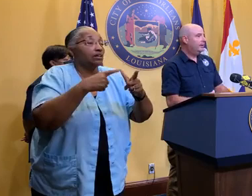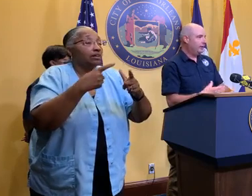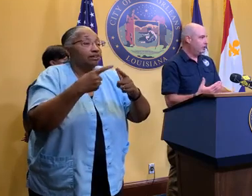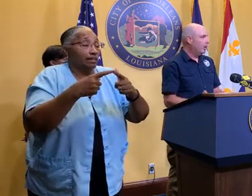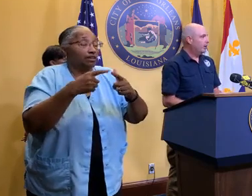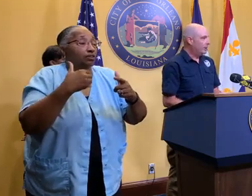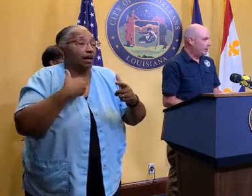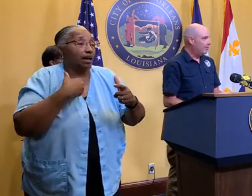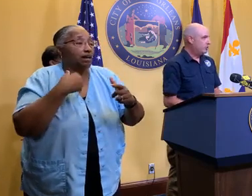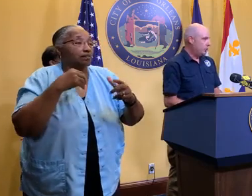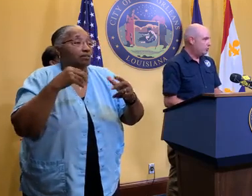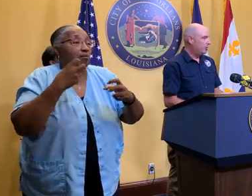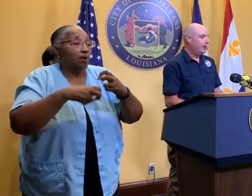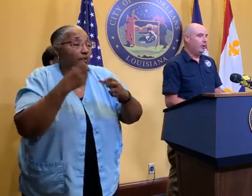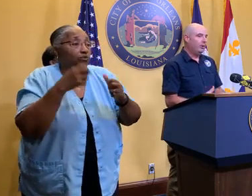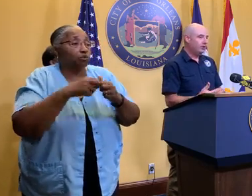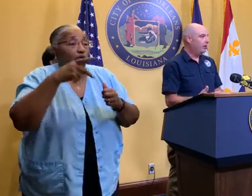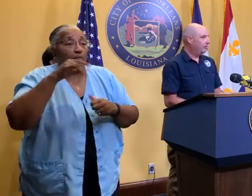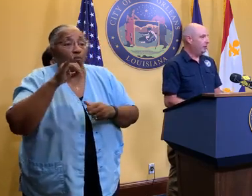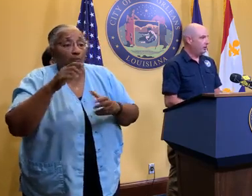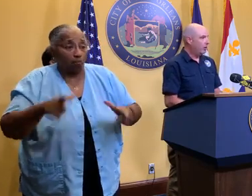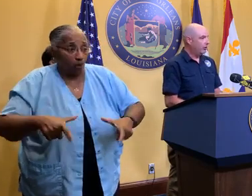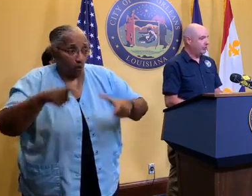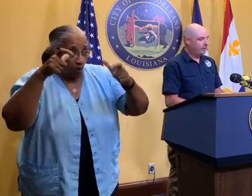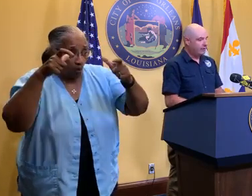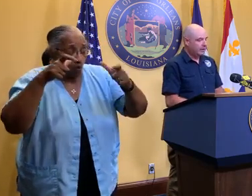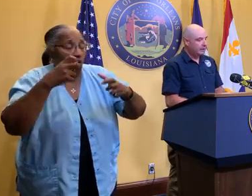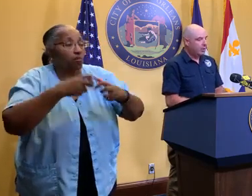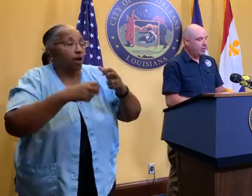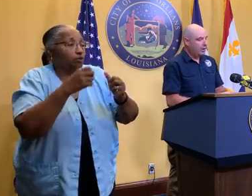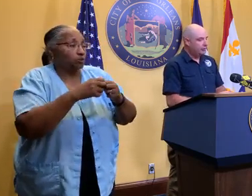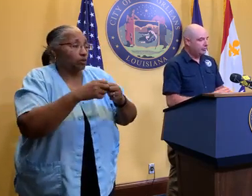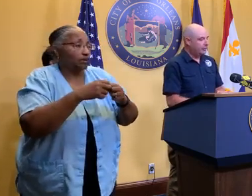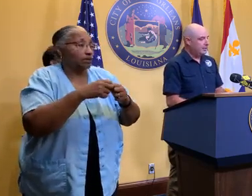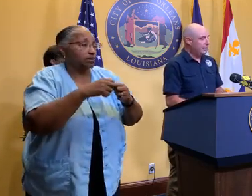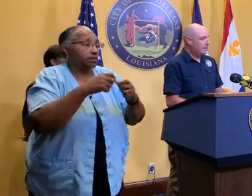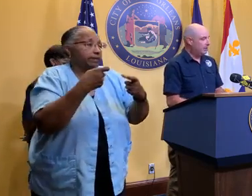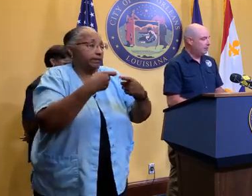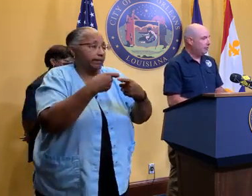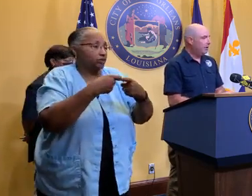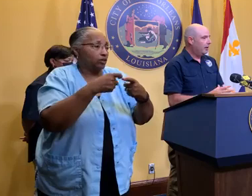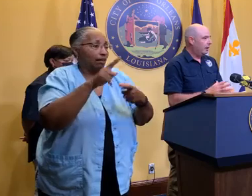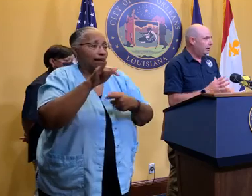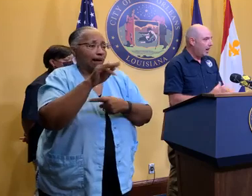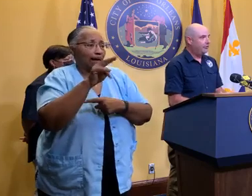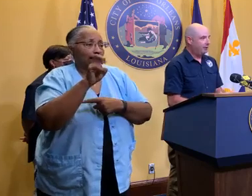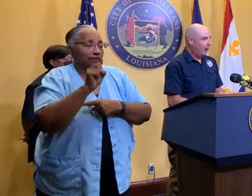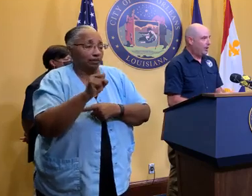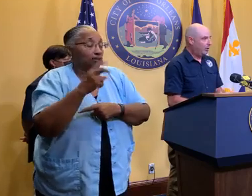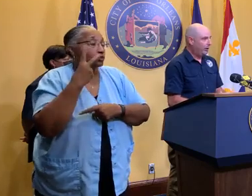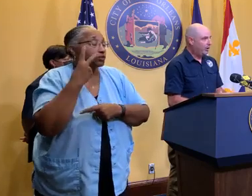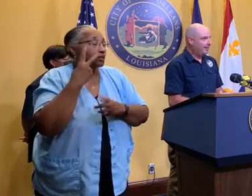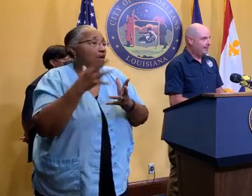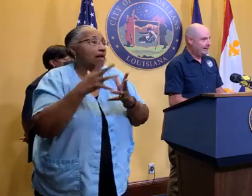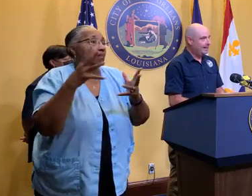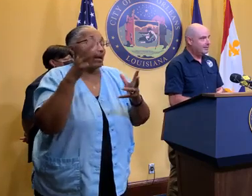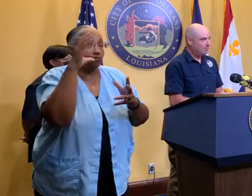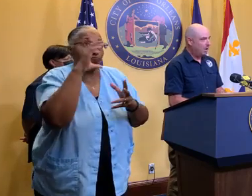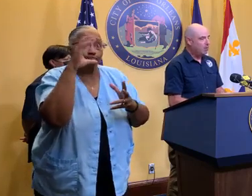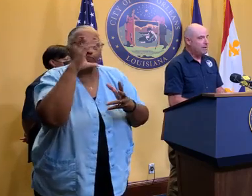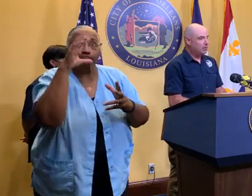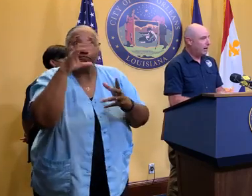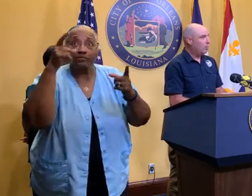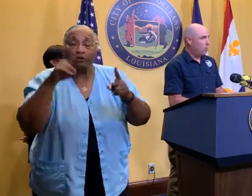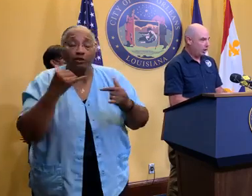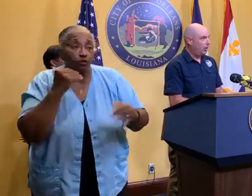pole, then you're talking about infrastructure repair, which does take longer. So I think what you'll see is a lot of scouting going on tonight and